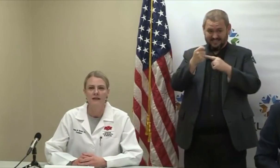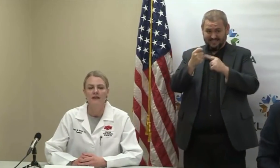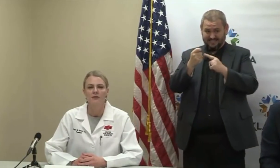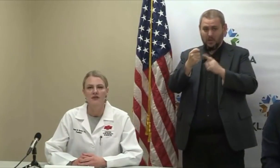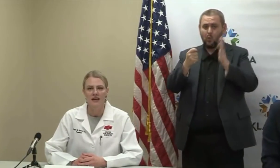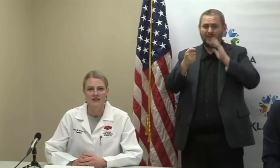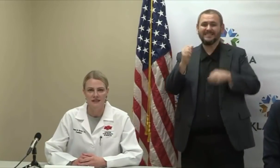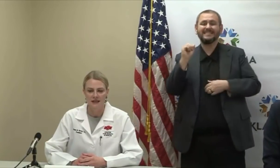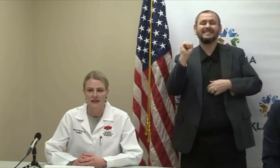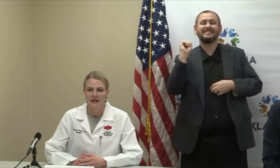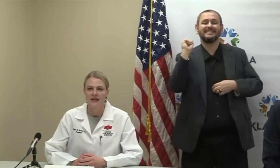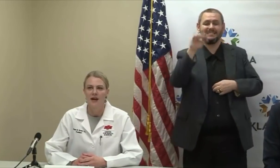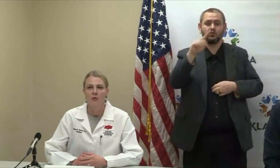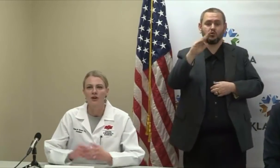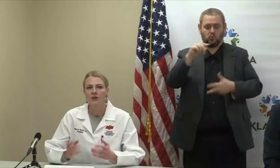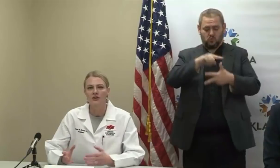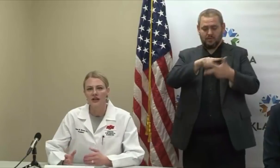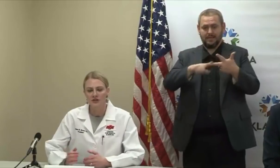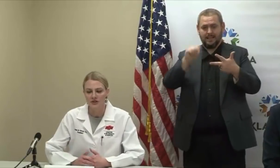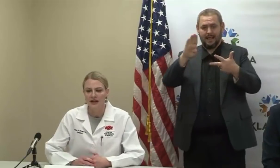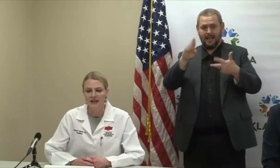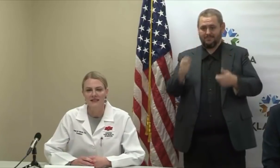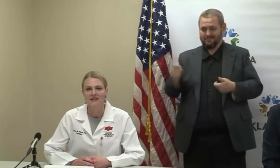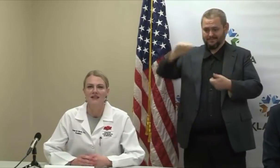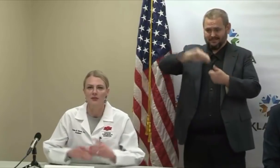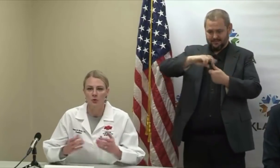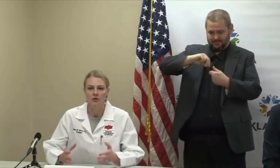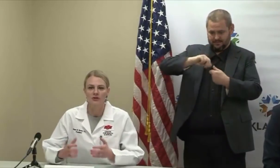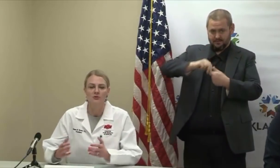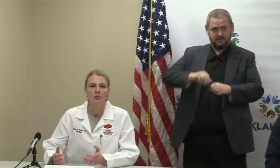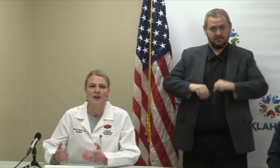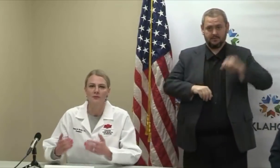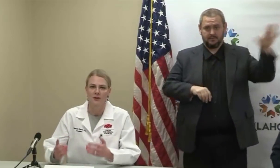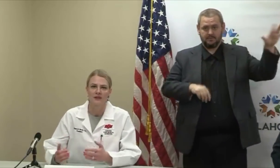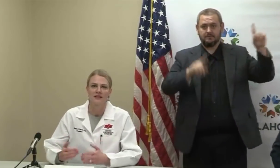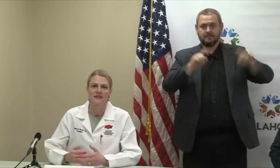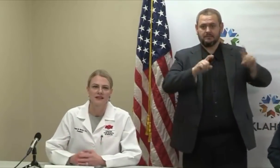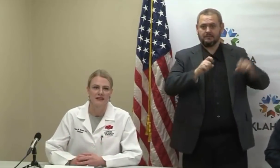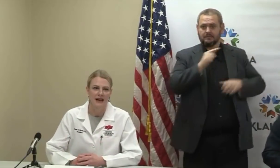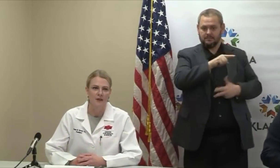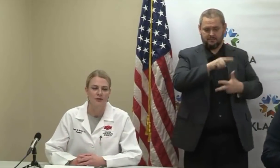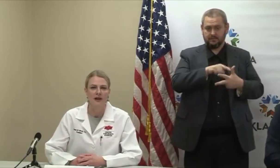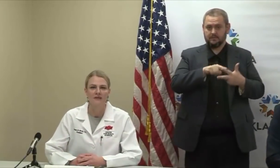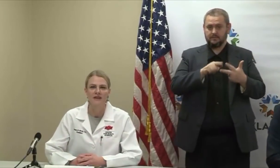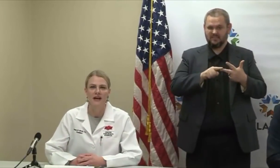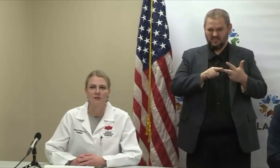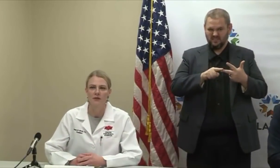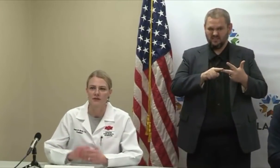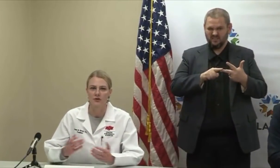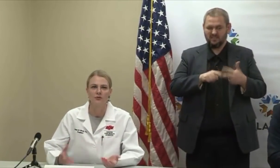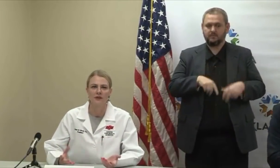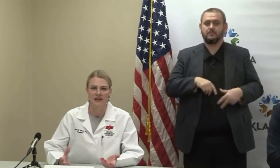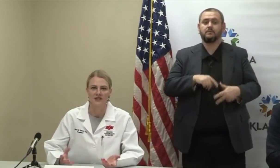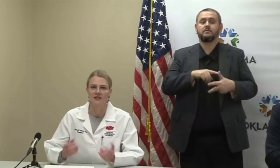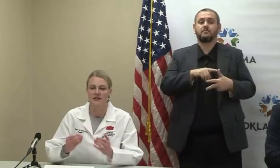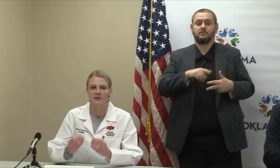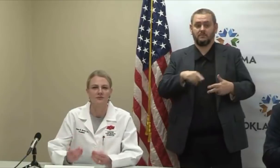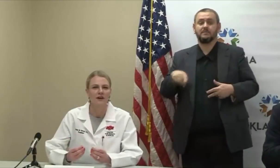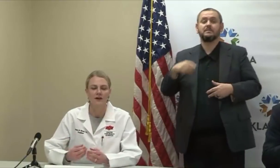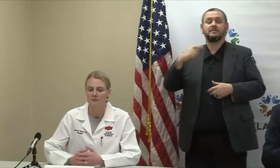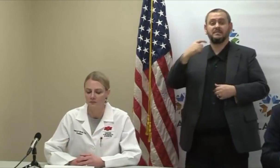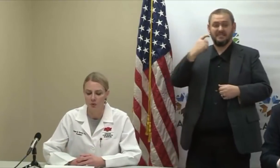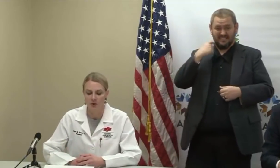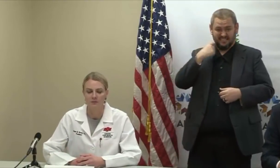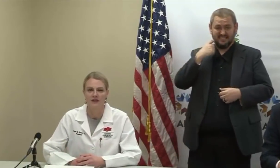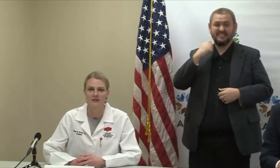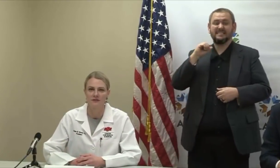for testing. Now, what occurred yesterday is that in order to run and process a lab, you have to have what is called reagent. That's a